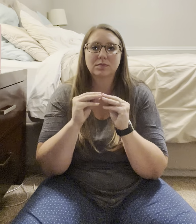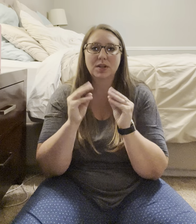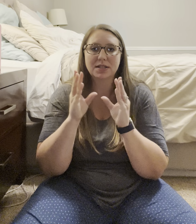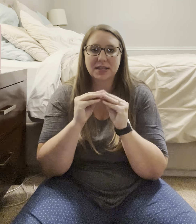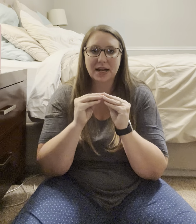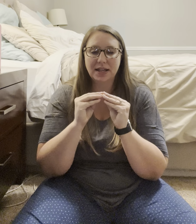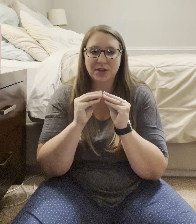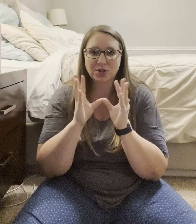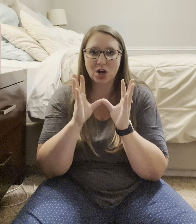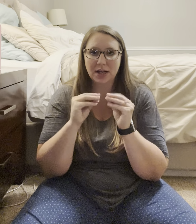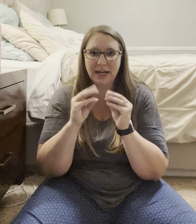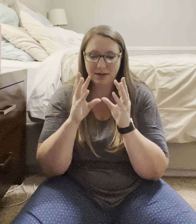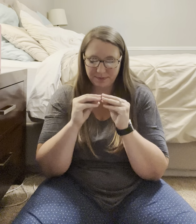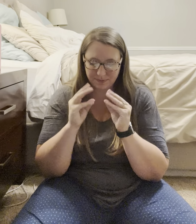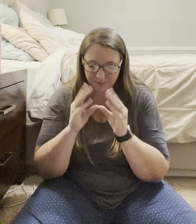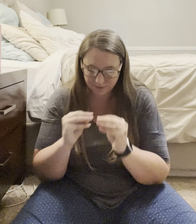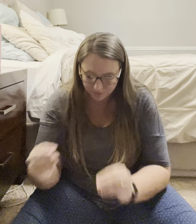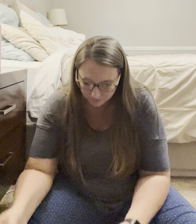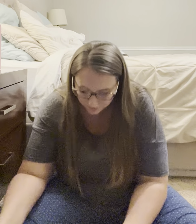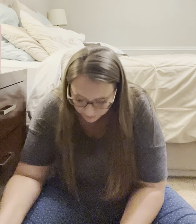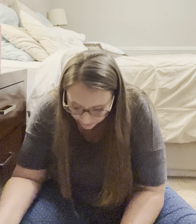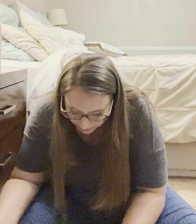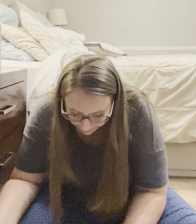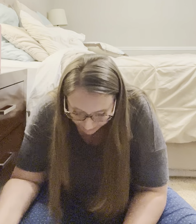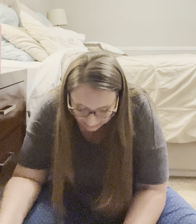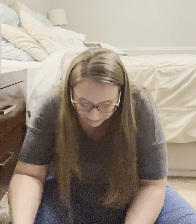It's kind of like they're talking. Meeting.